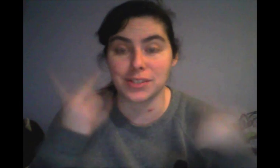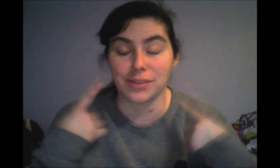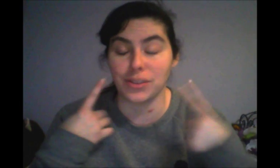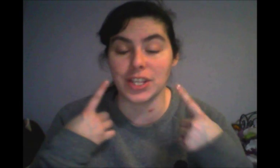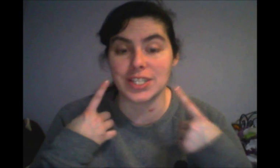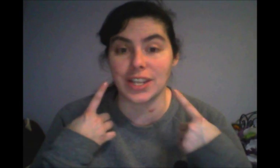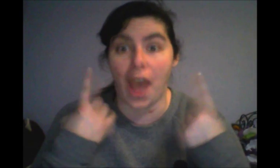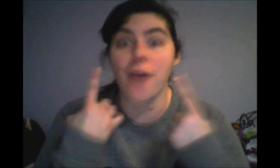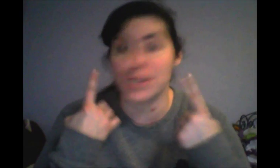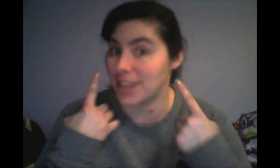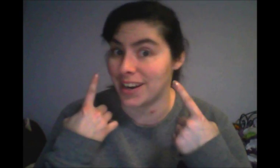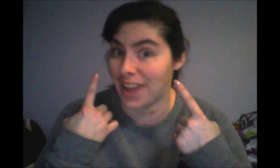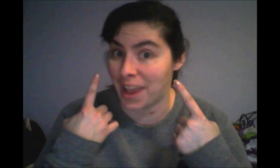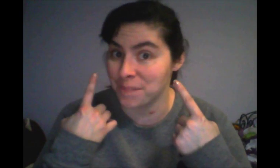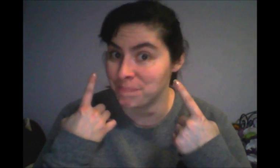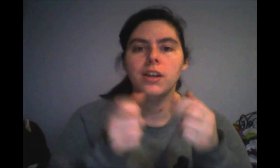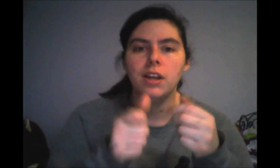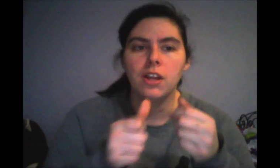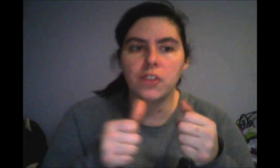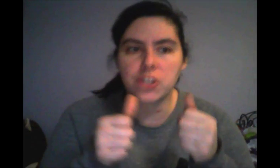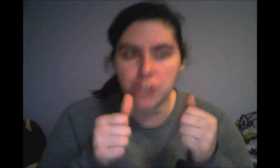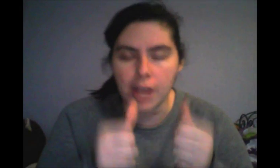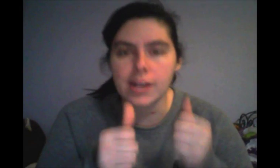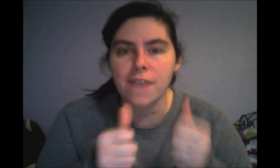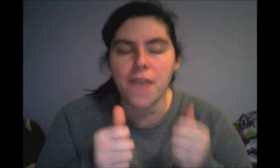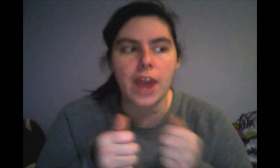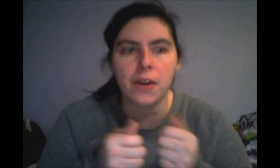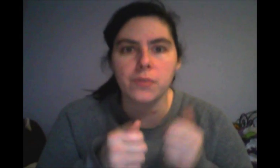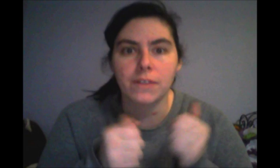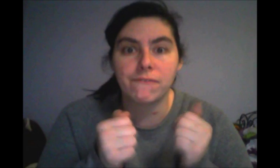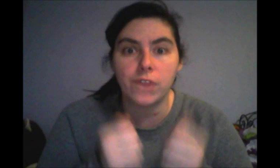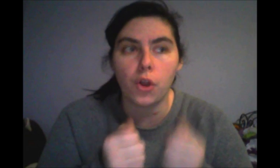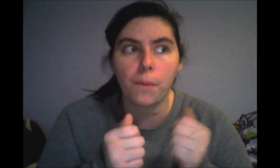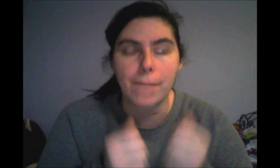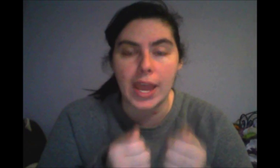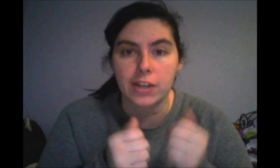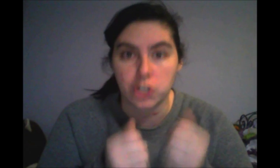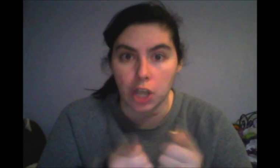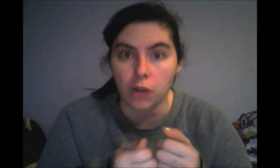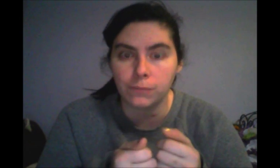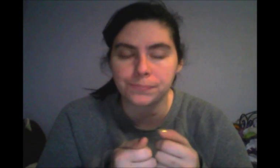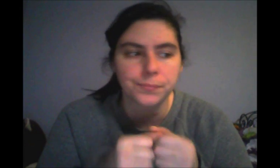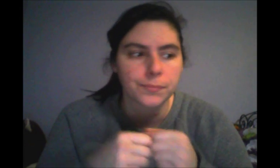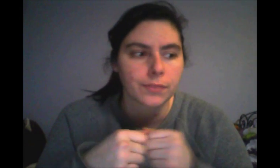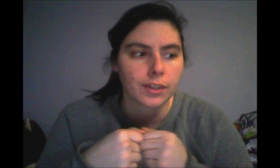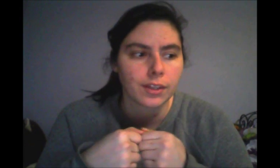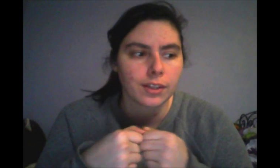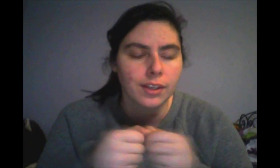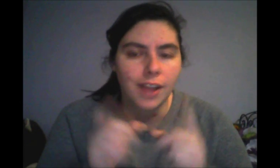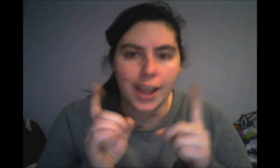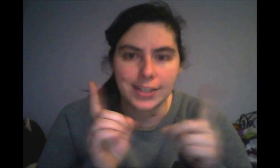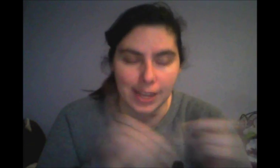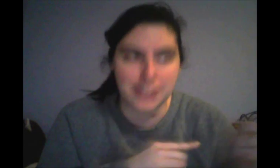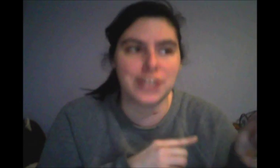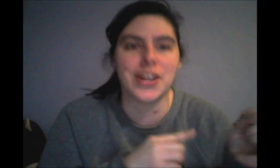listing of how excited I am. The second I found out it was a full band show, I texted Jenna.